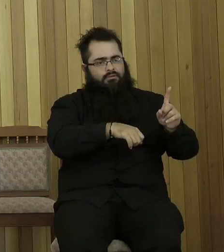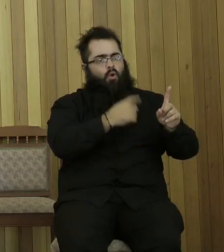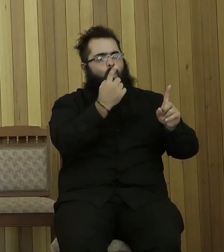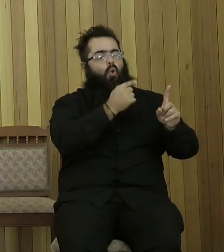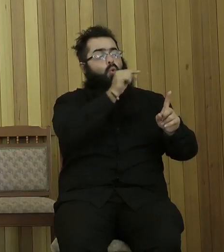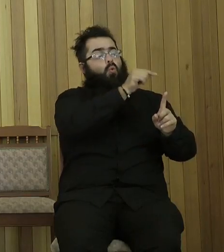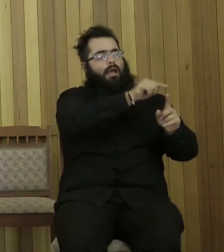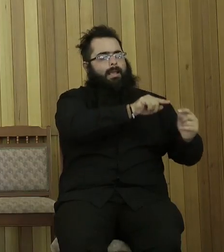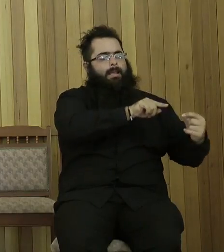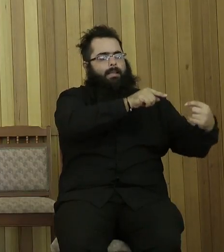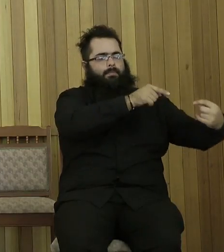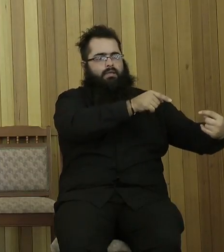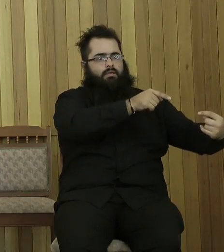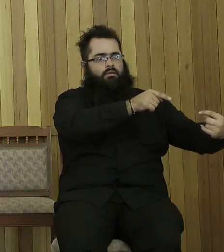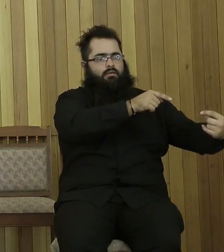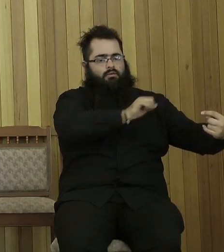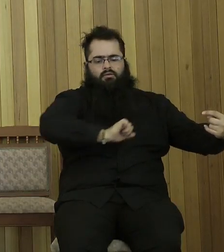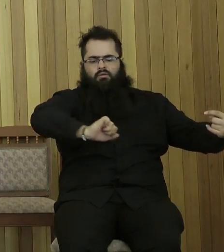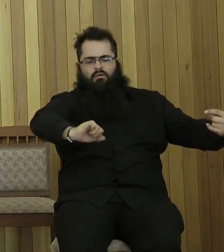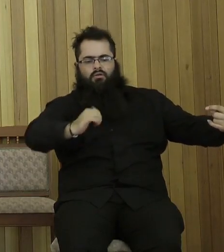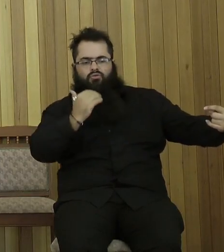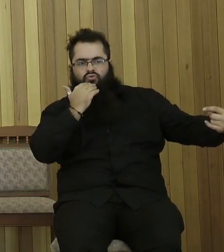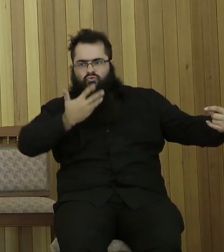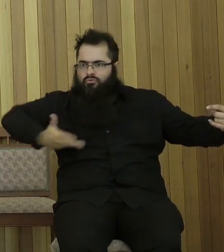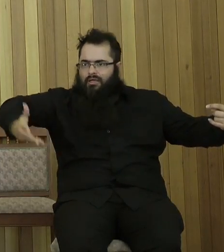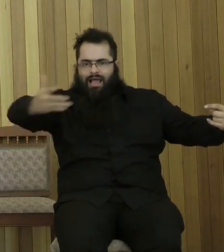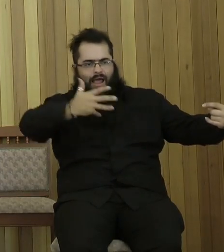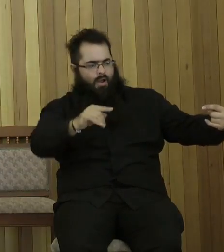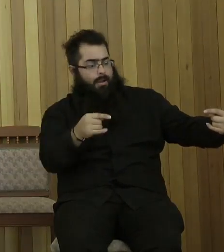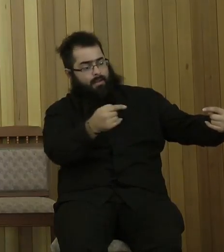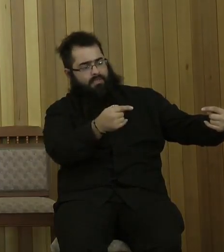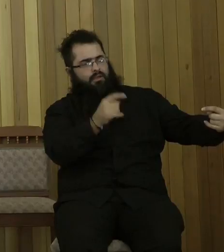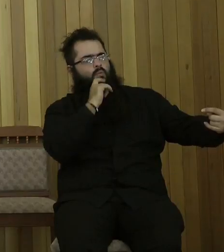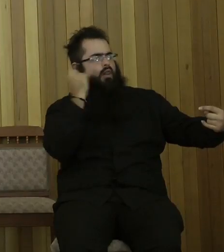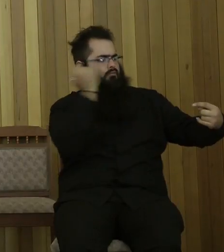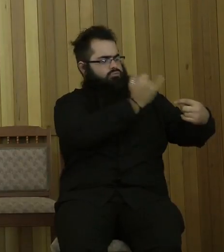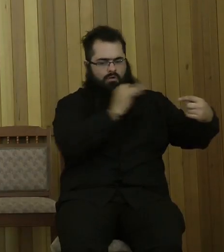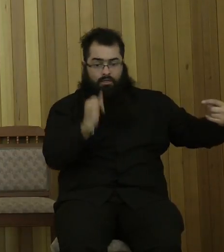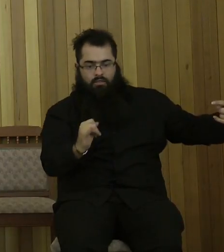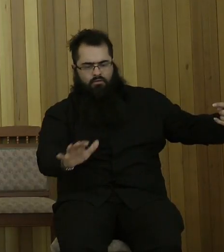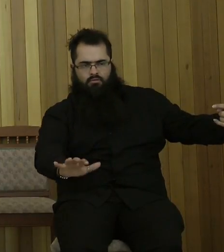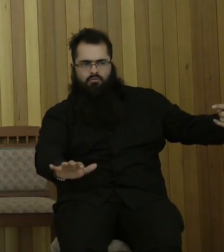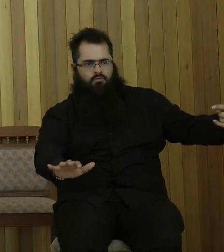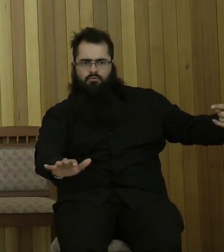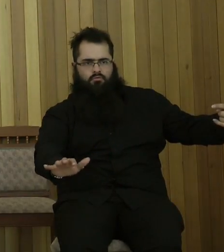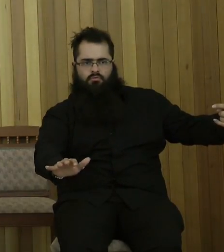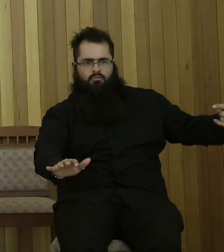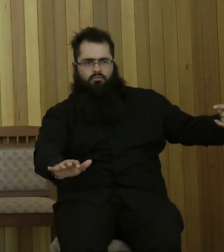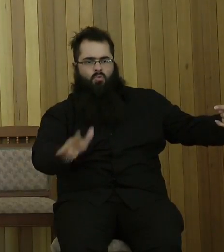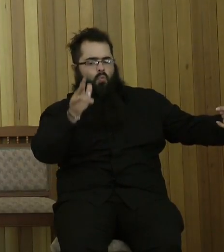and to our enemies. But His vengeance is not towards us, it is never towards us. So